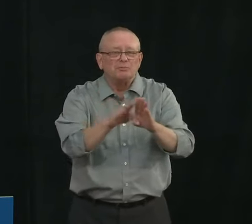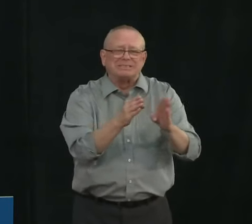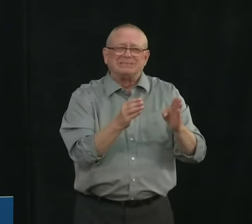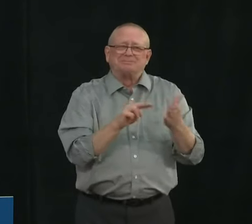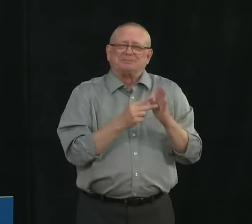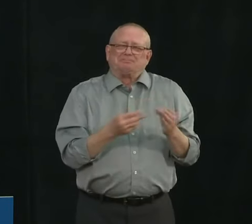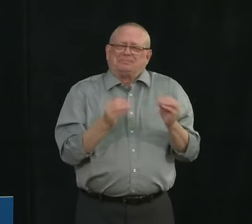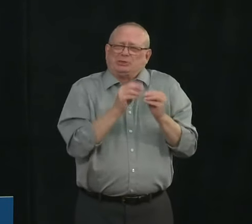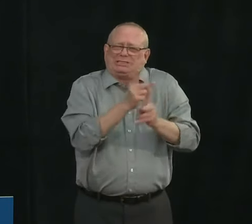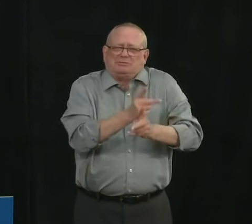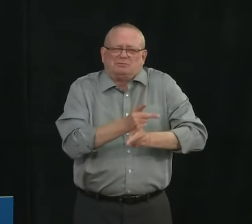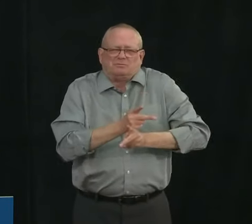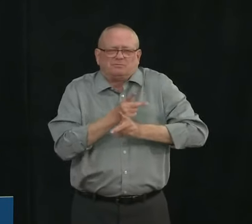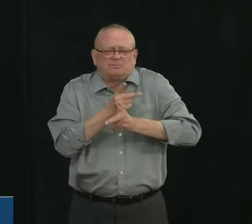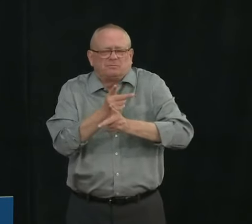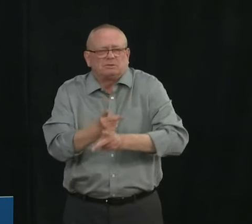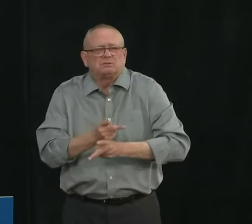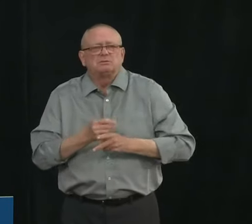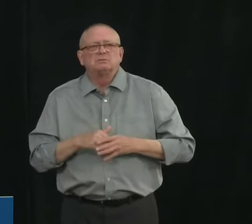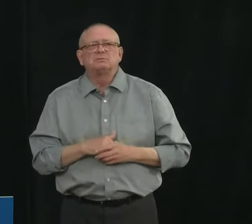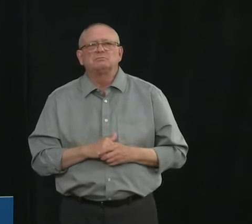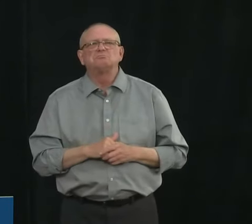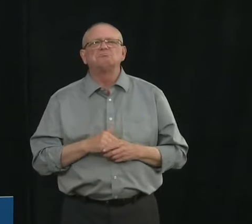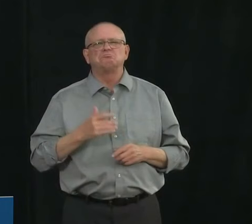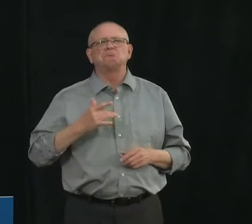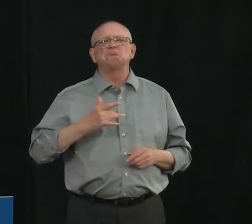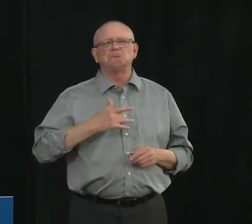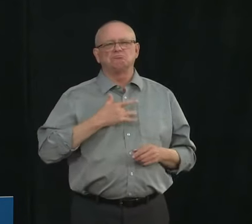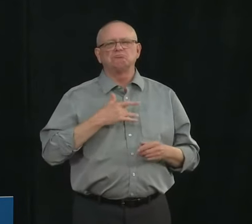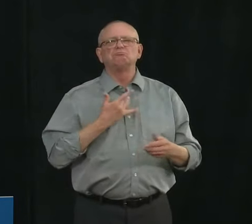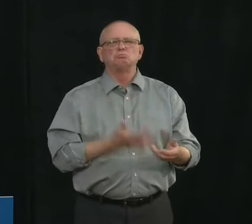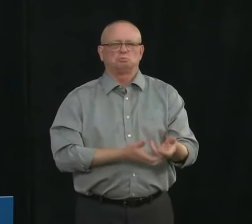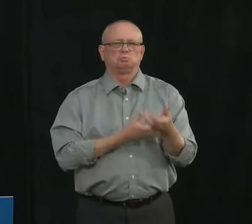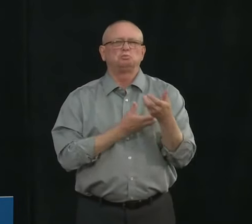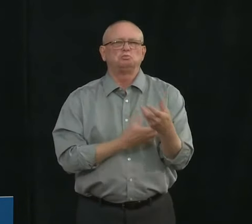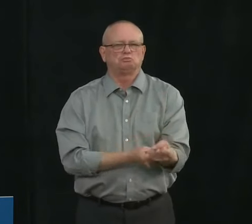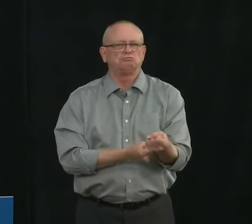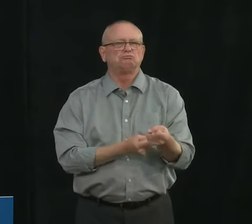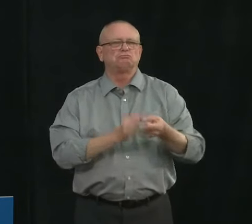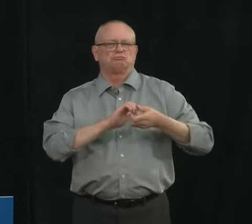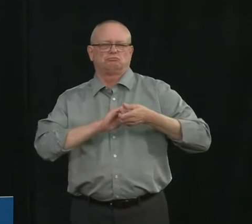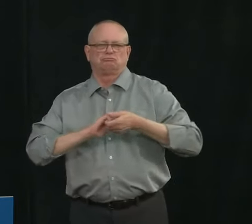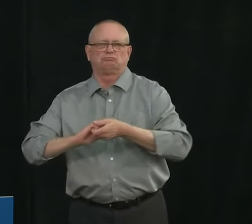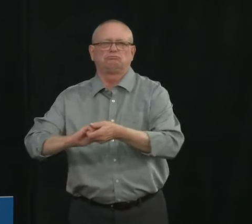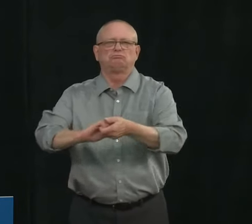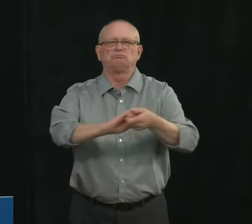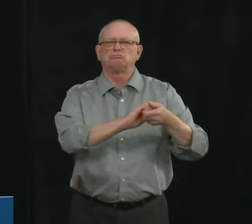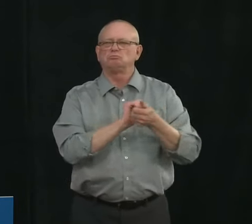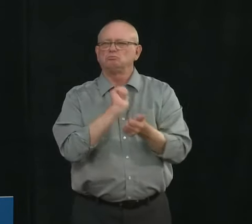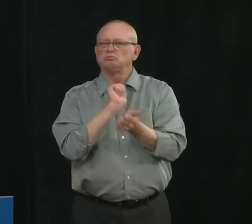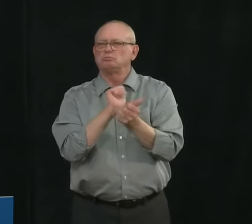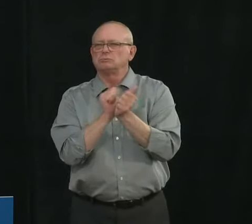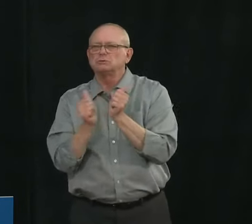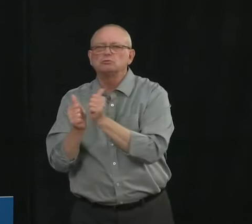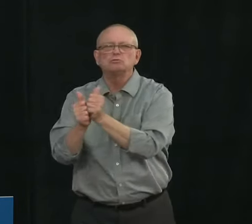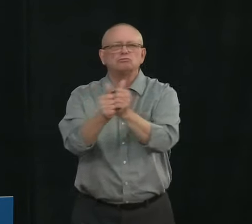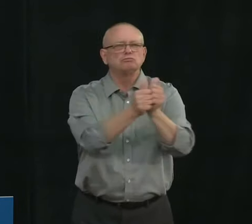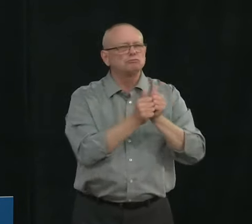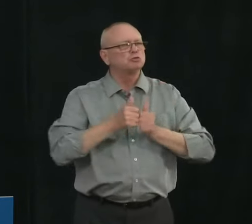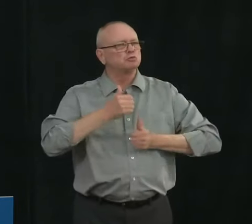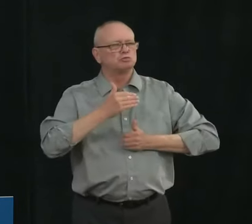we can continue to work together to keep each other safe as we take additional steps along our relaunch path.